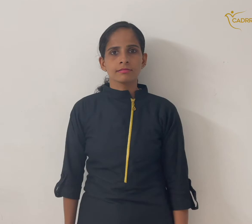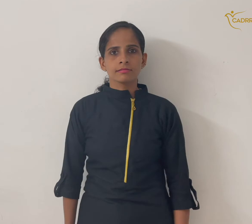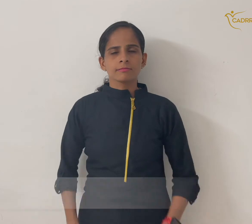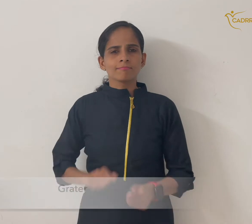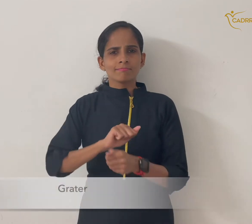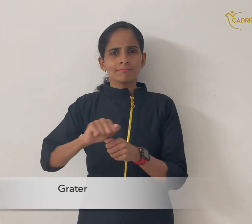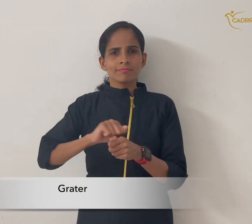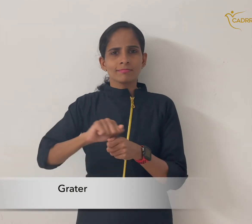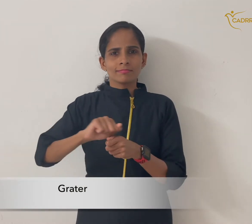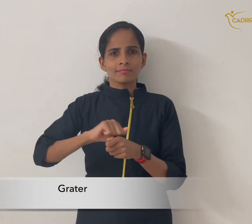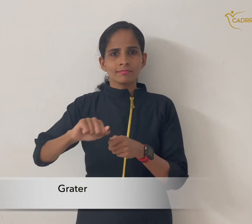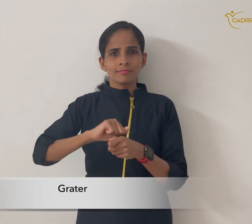grater grater